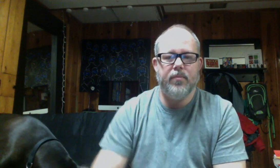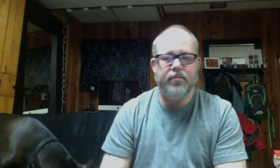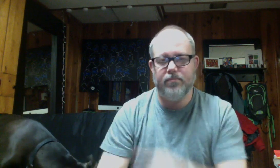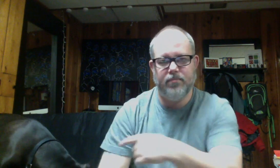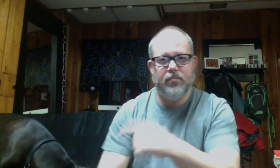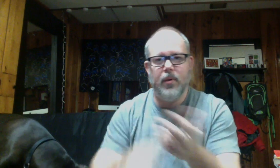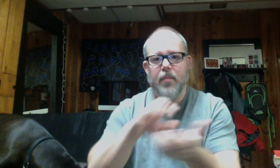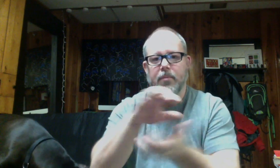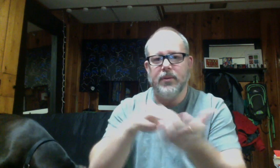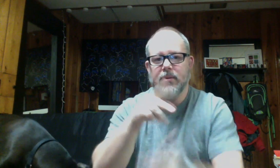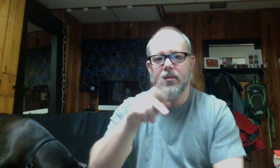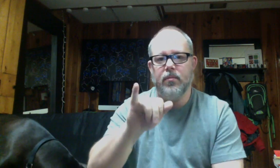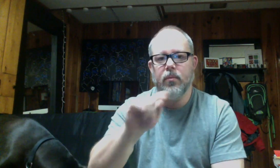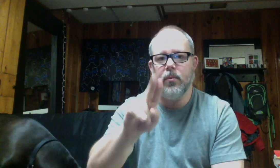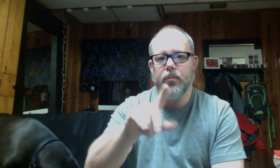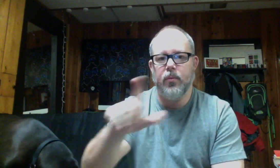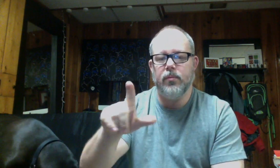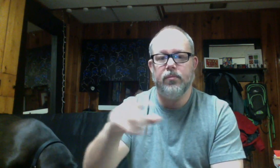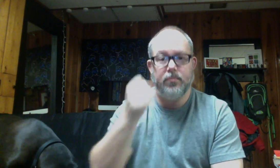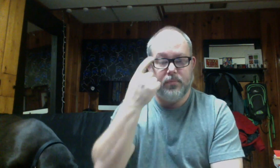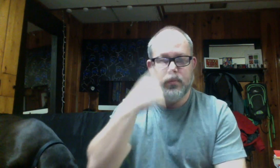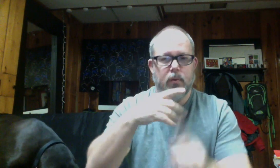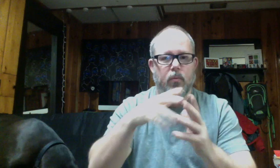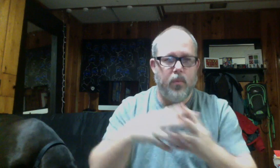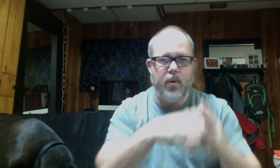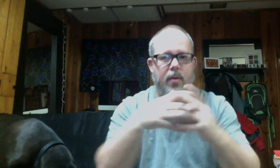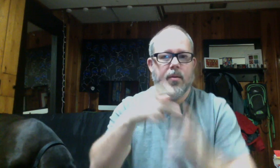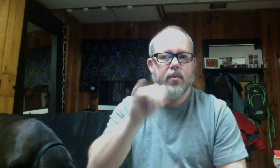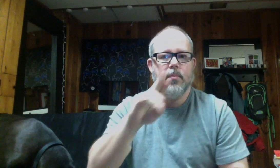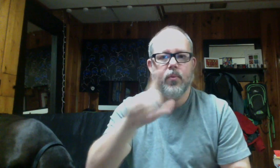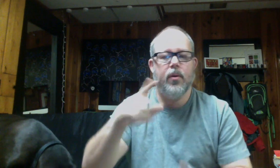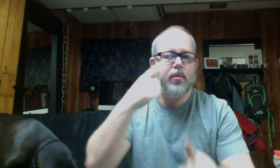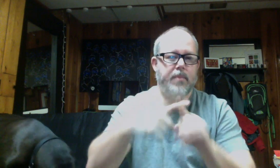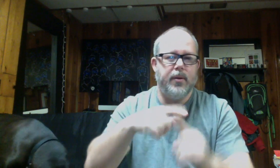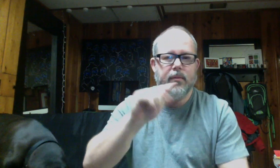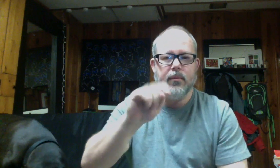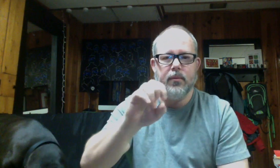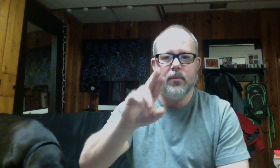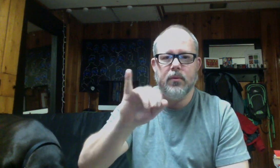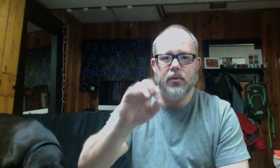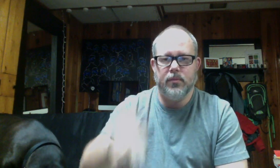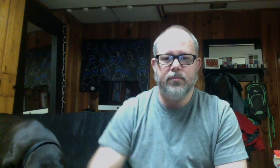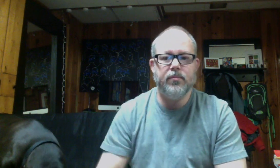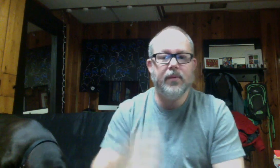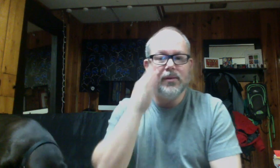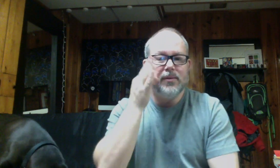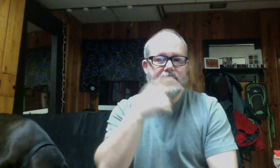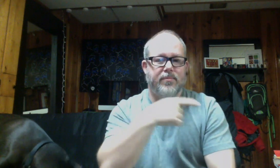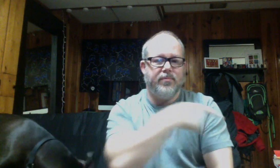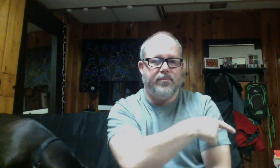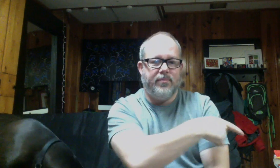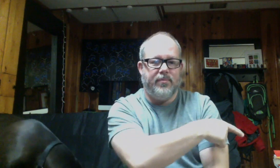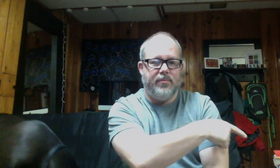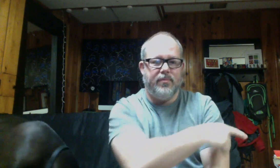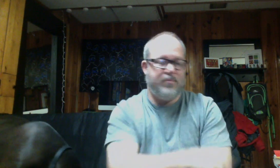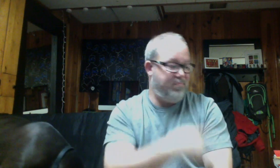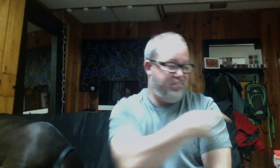This a good one. I'll be right back. I'll ahead my I'll try my bit.